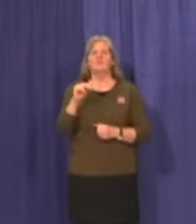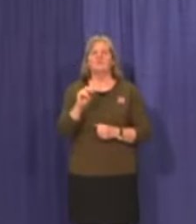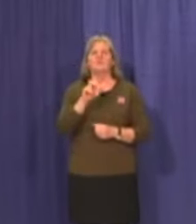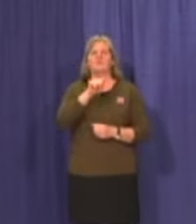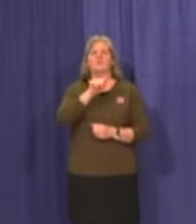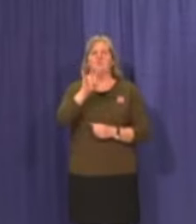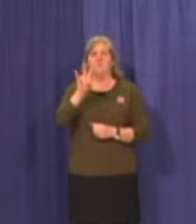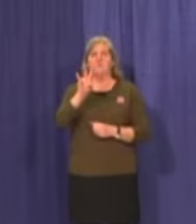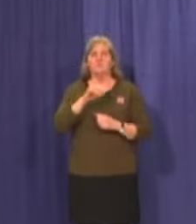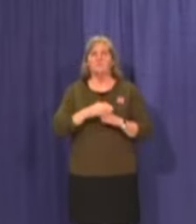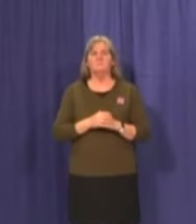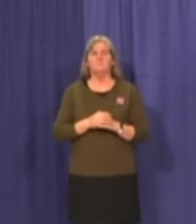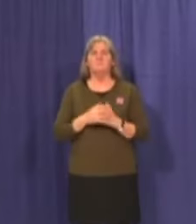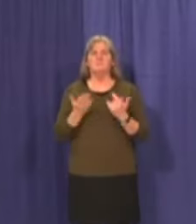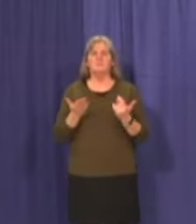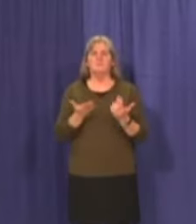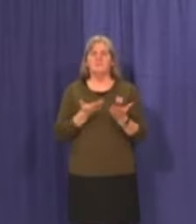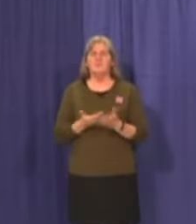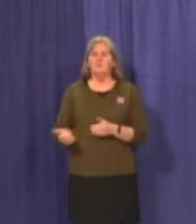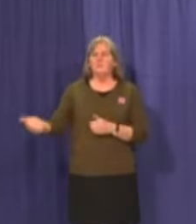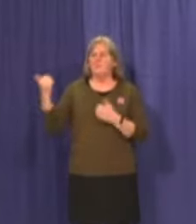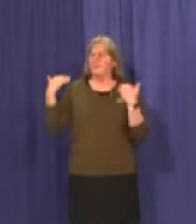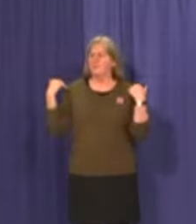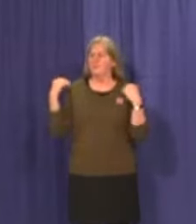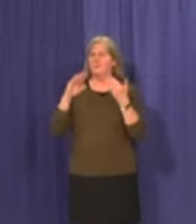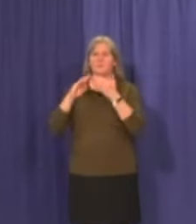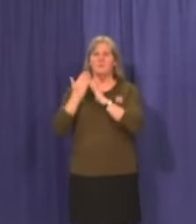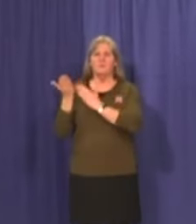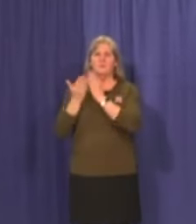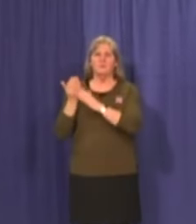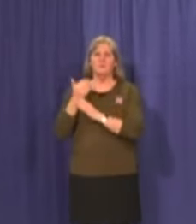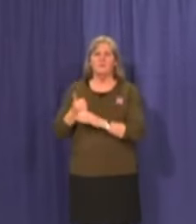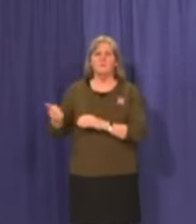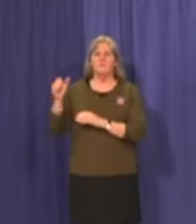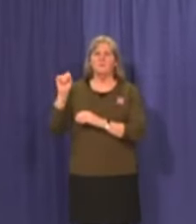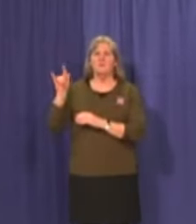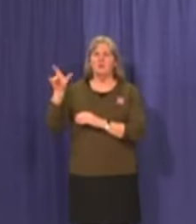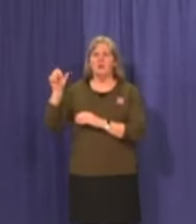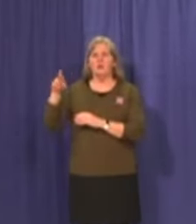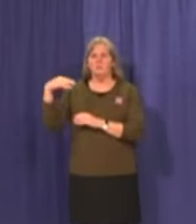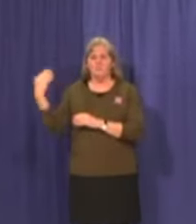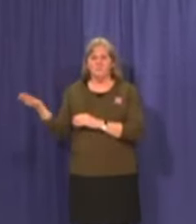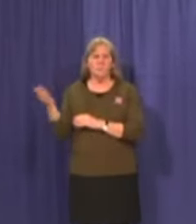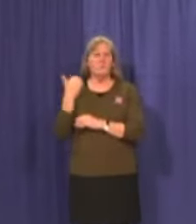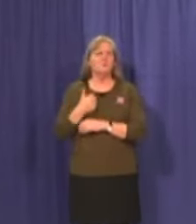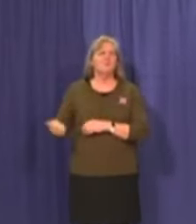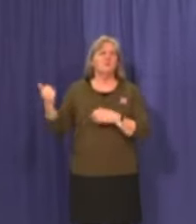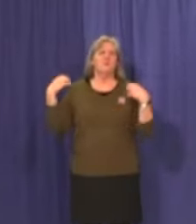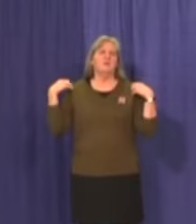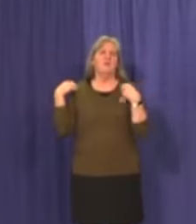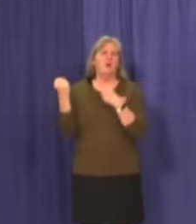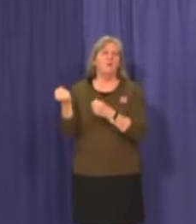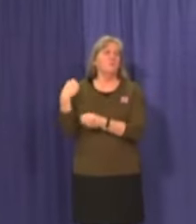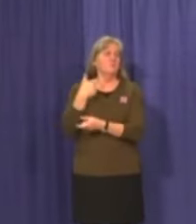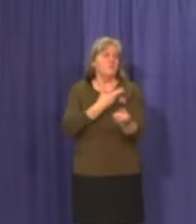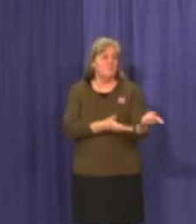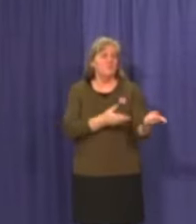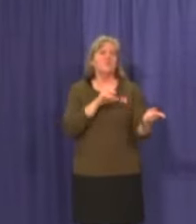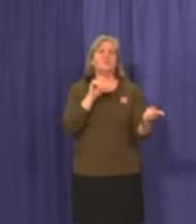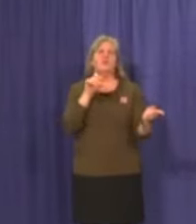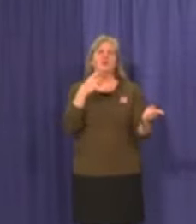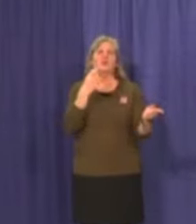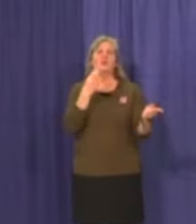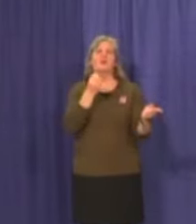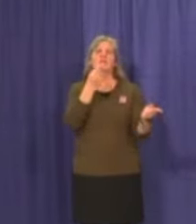27th. We are joined today by the Minister of Community Services, the Honourable John Stryker and the Yukon's Chief Medical Officer of Health, Dr. Brennan